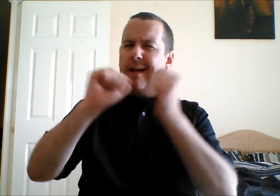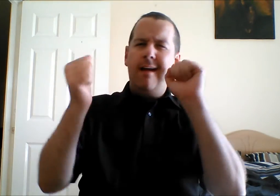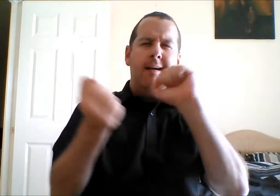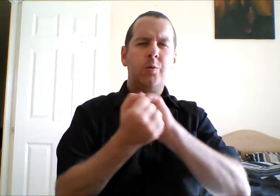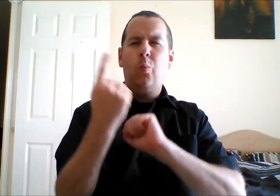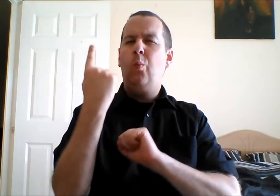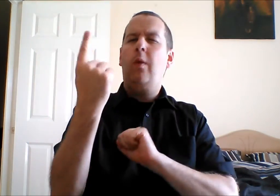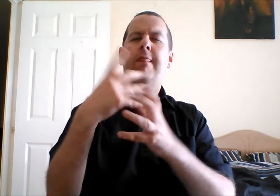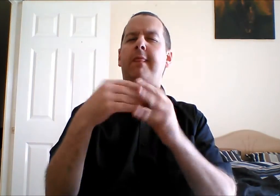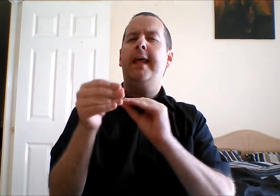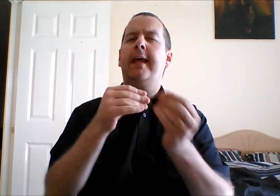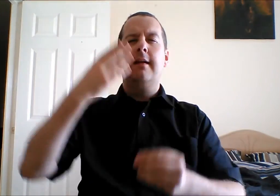community, what would it be?